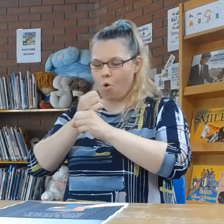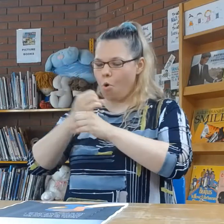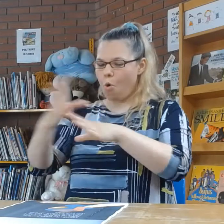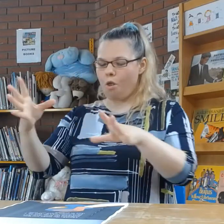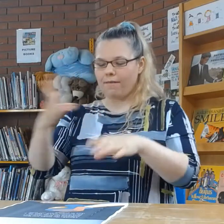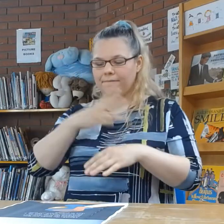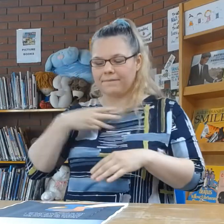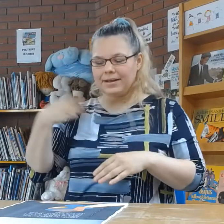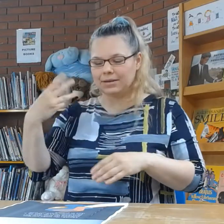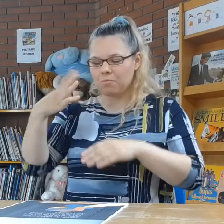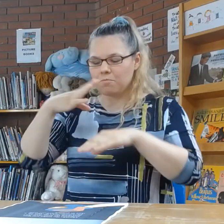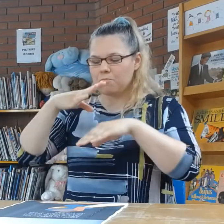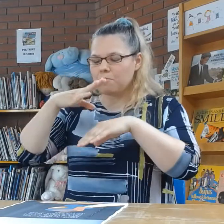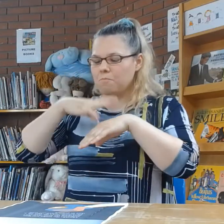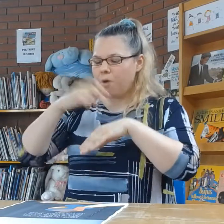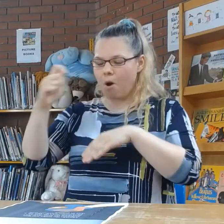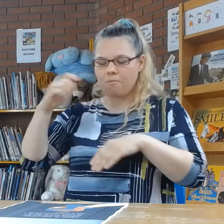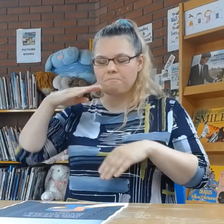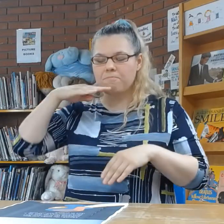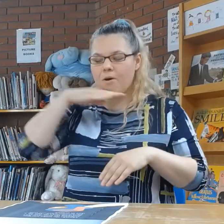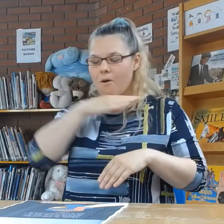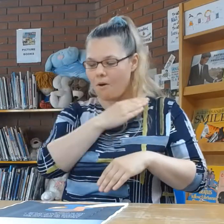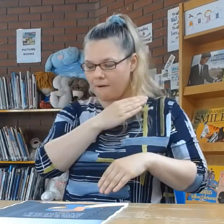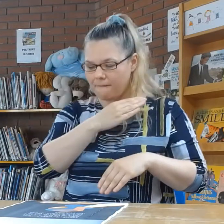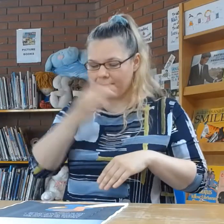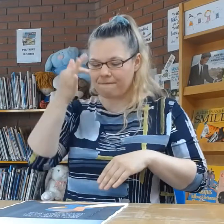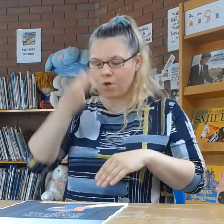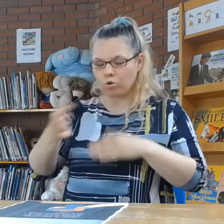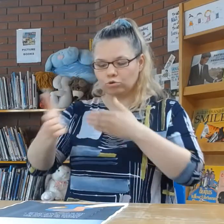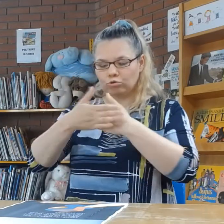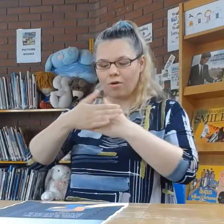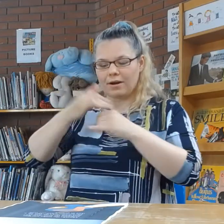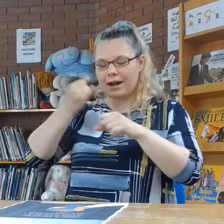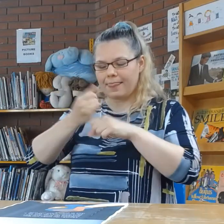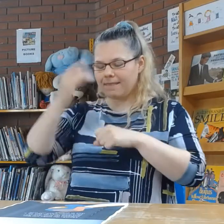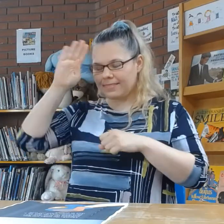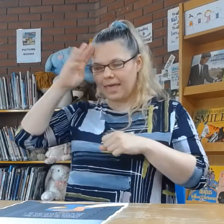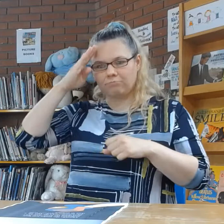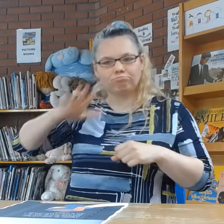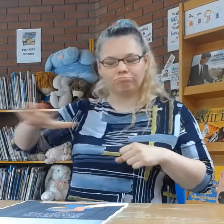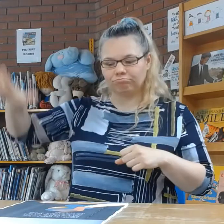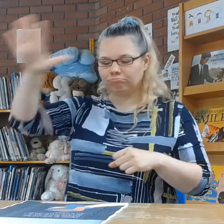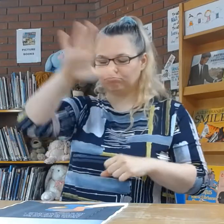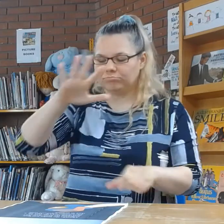the most important front door in Ireland.